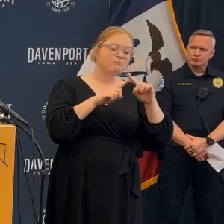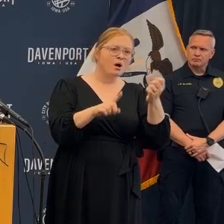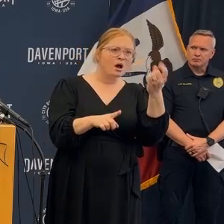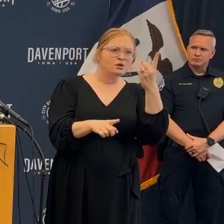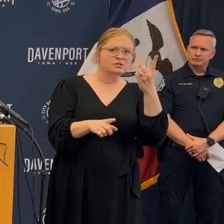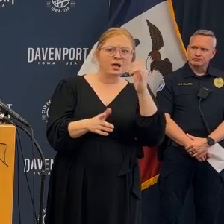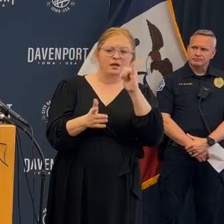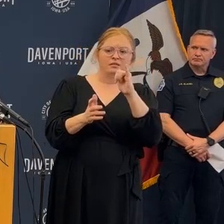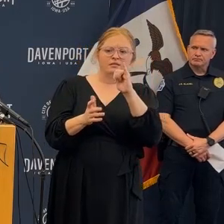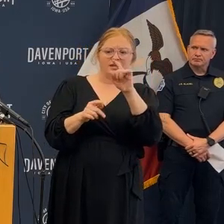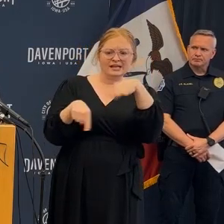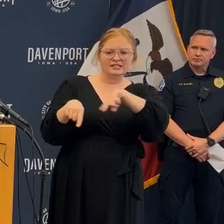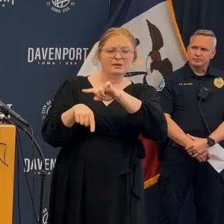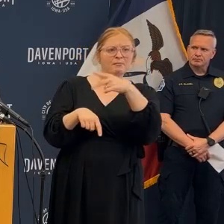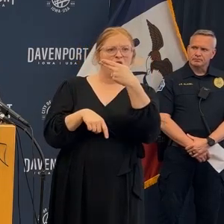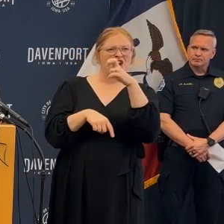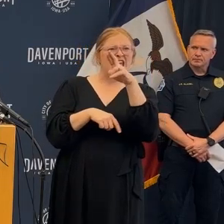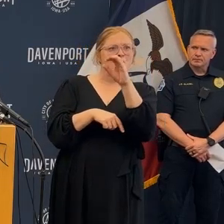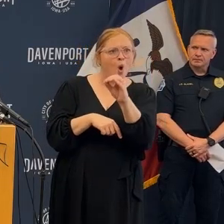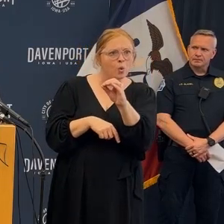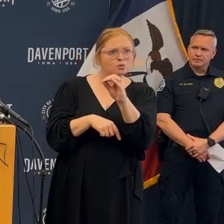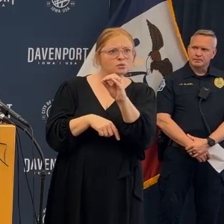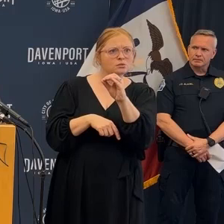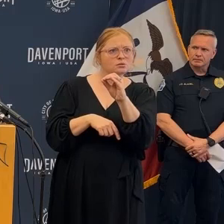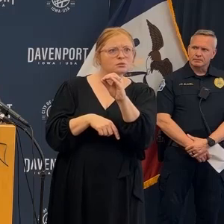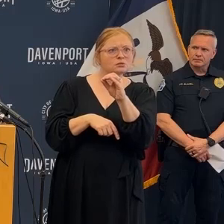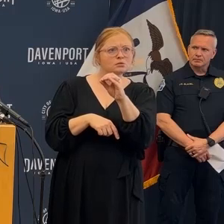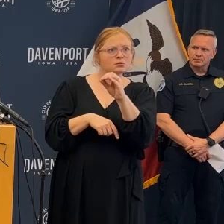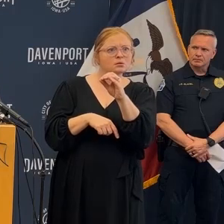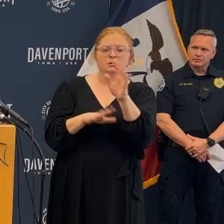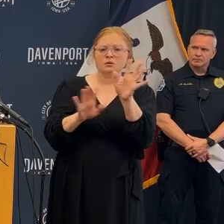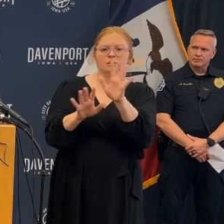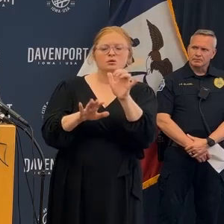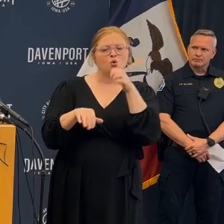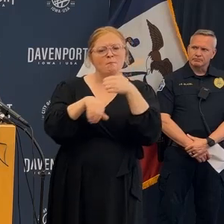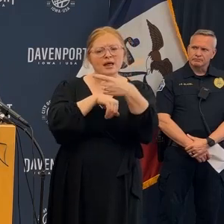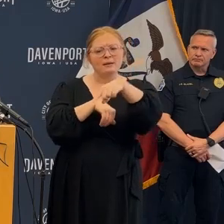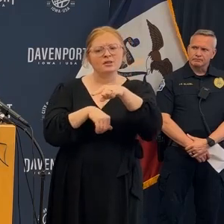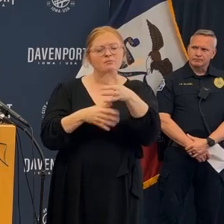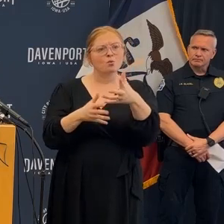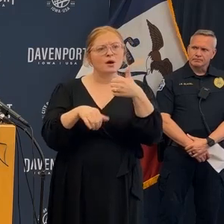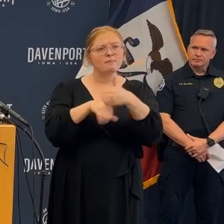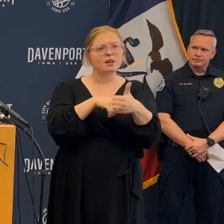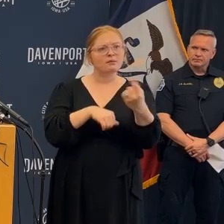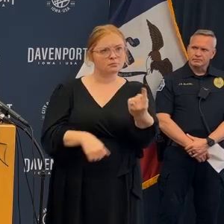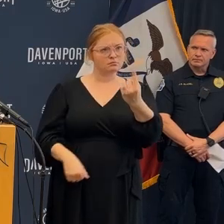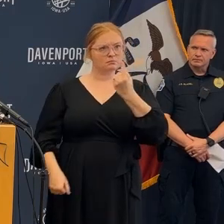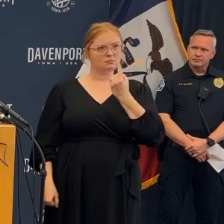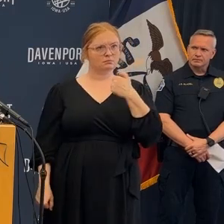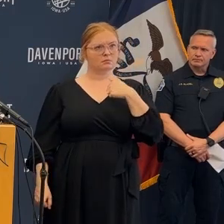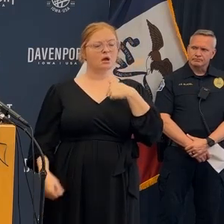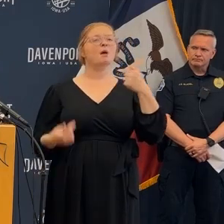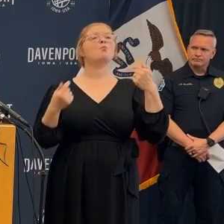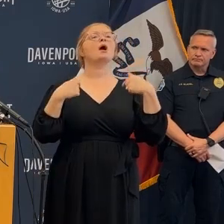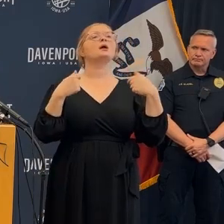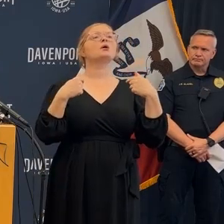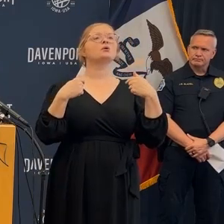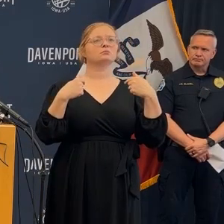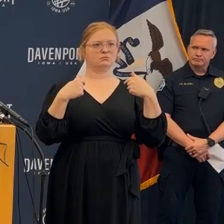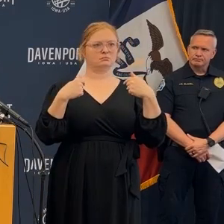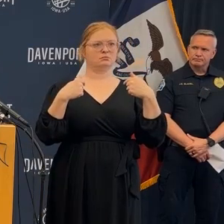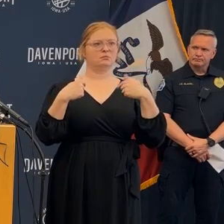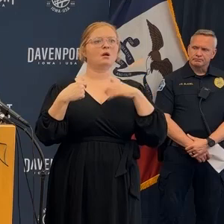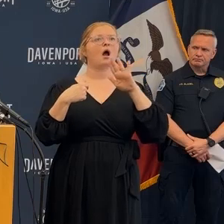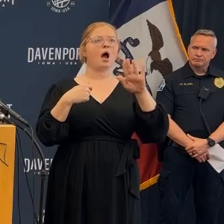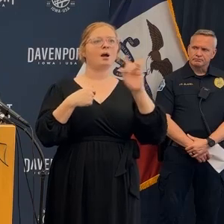some grief about what we're doing these heroes that are going in these buildings get